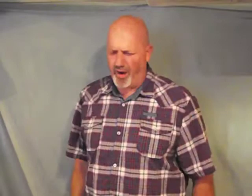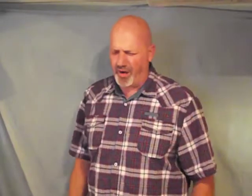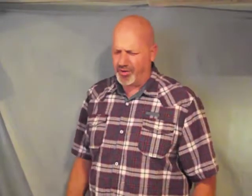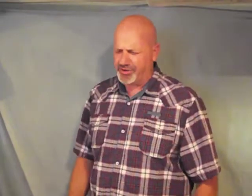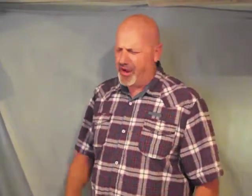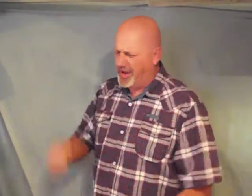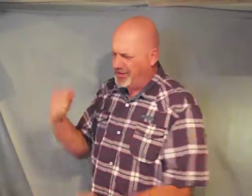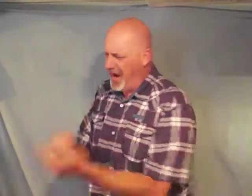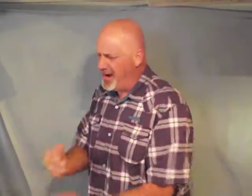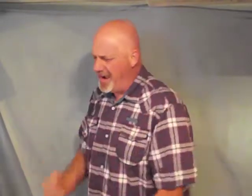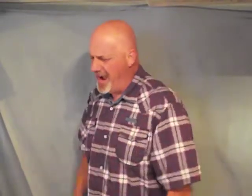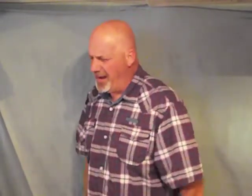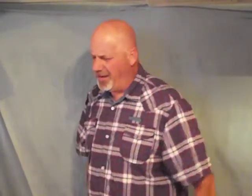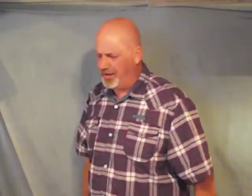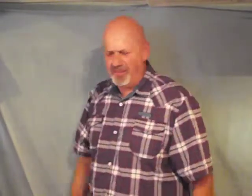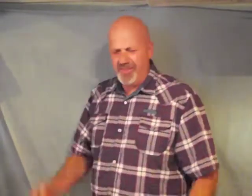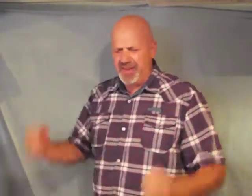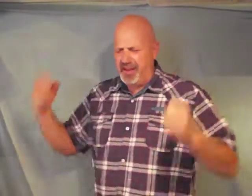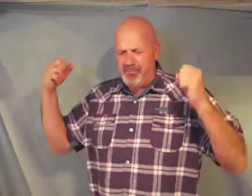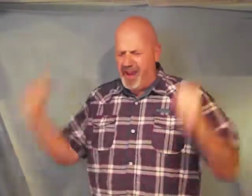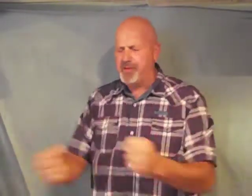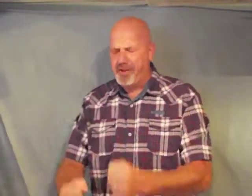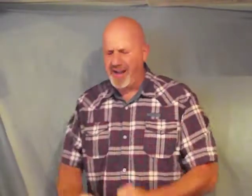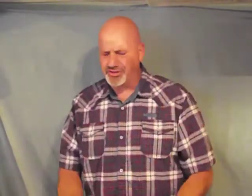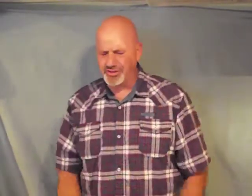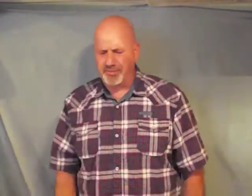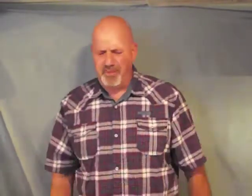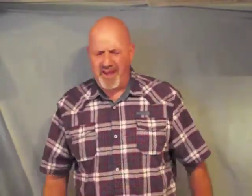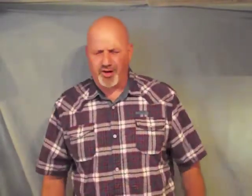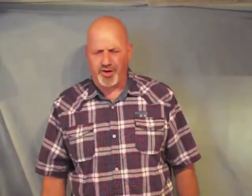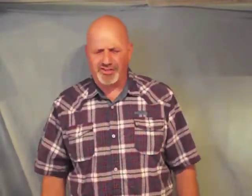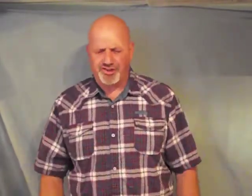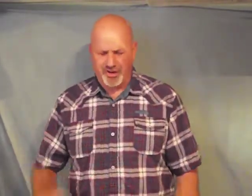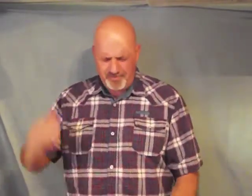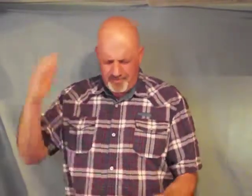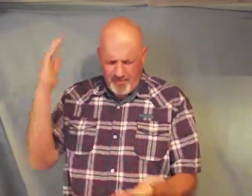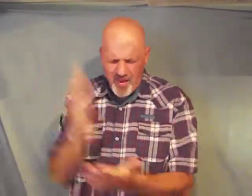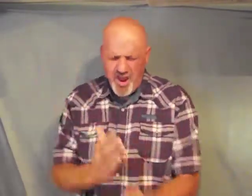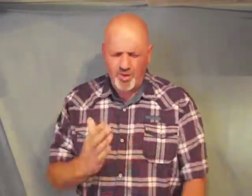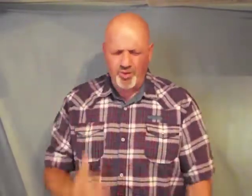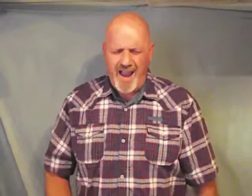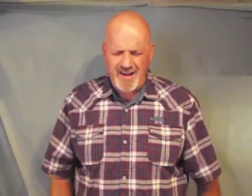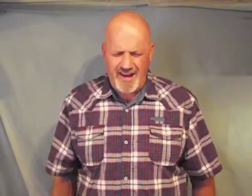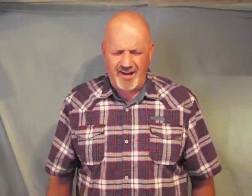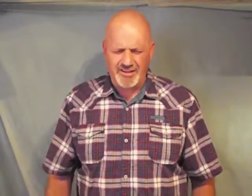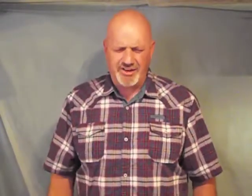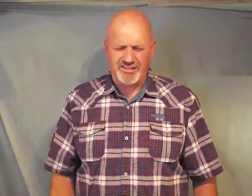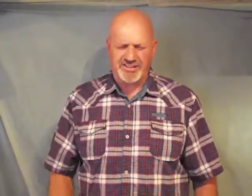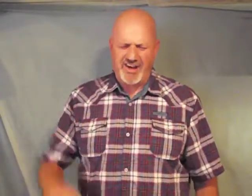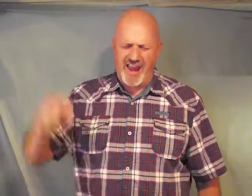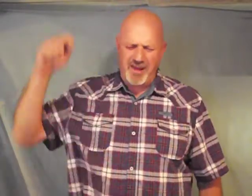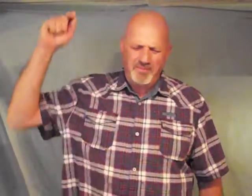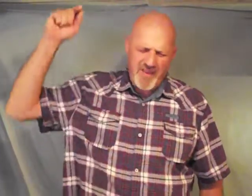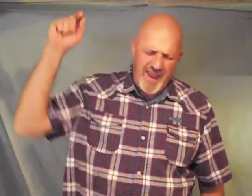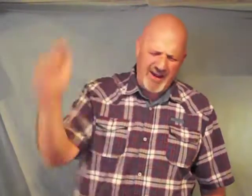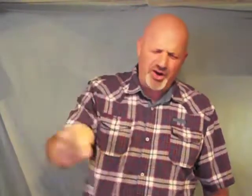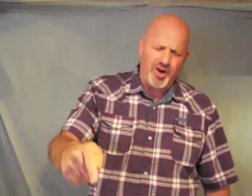walls tear down the peer pressures of being a Christian right now in Jesus name and you are